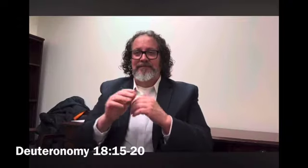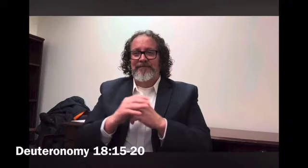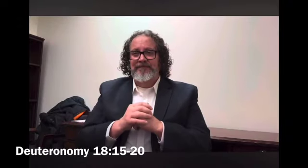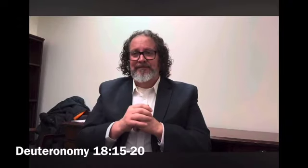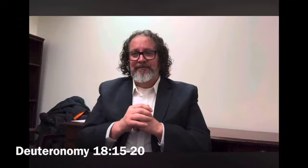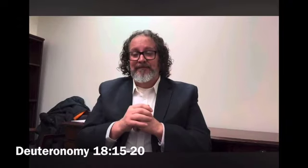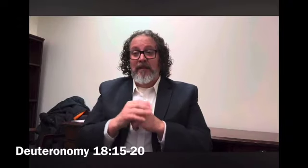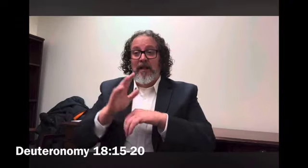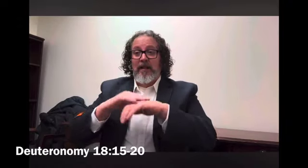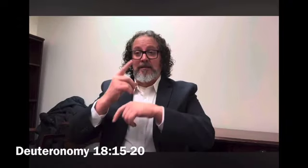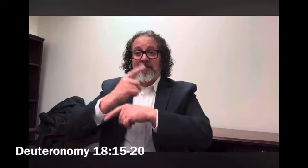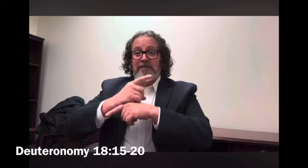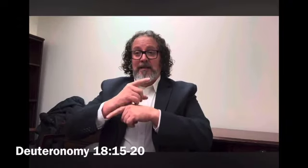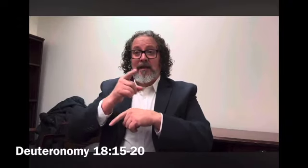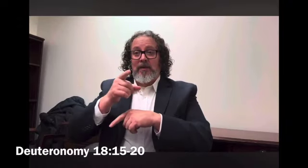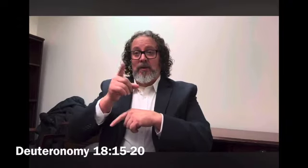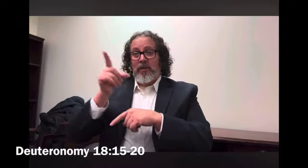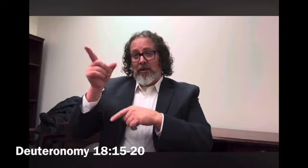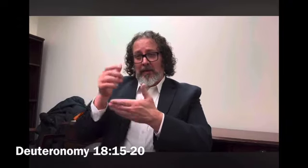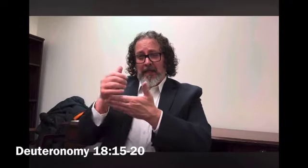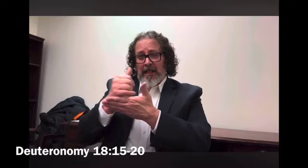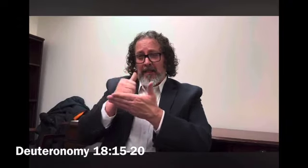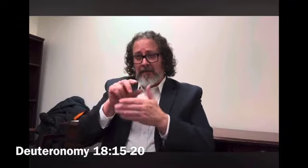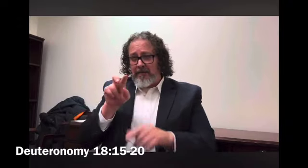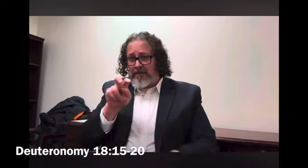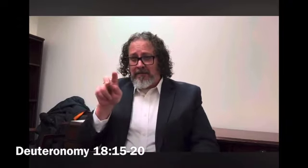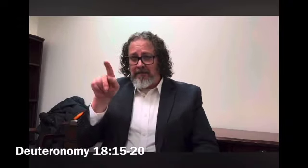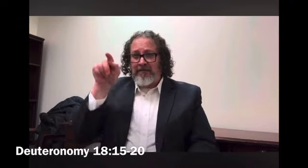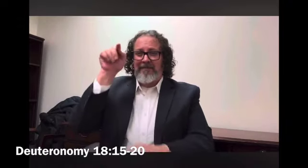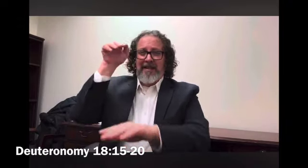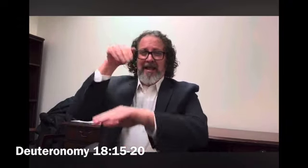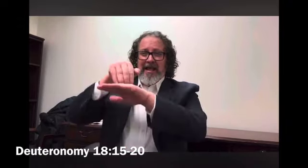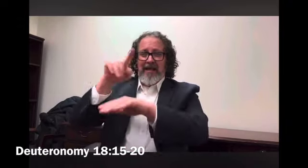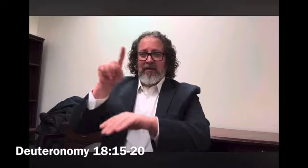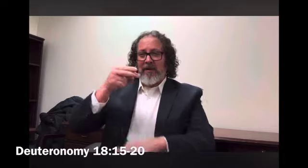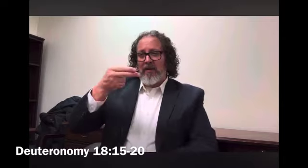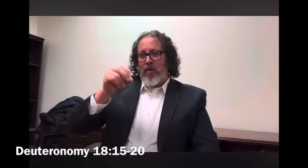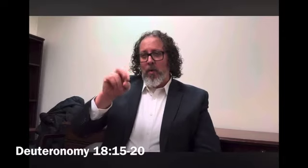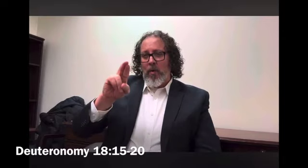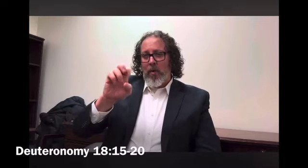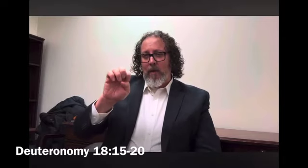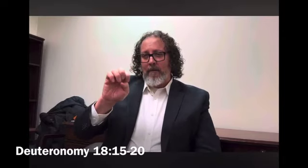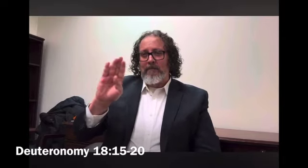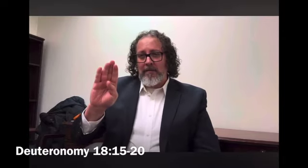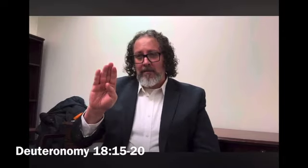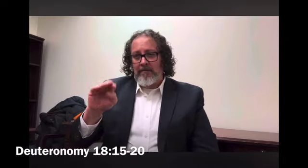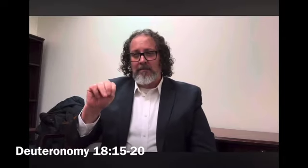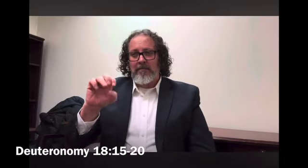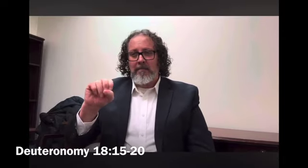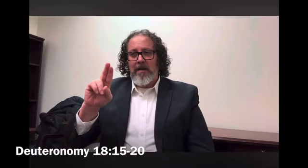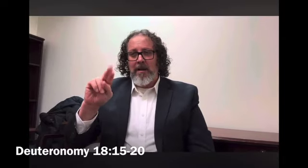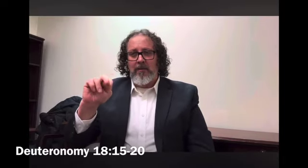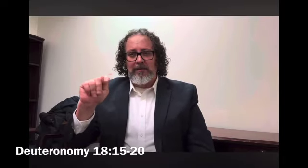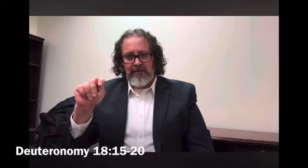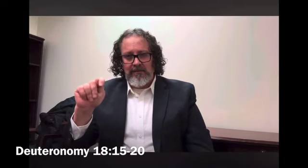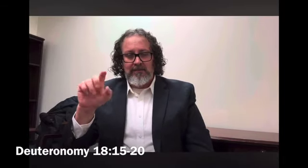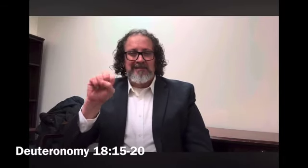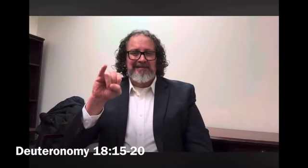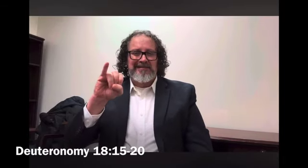this is exactly what you